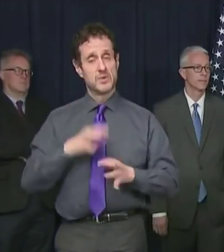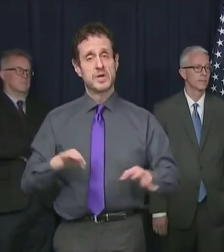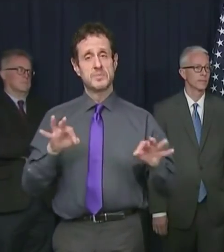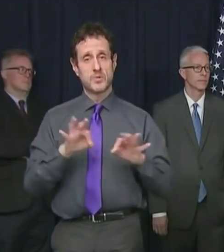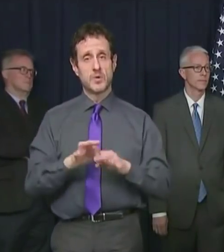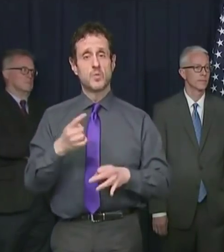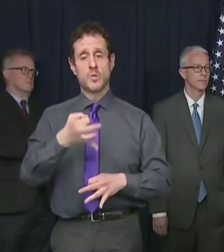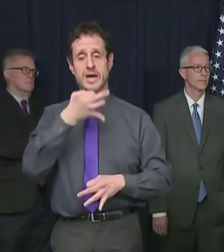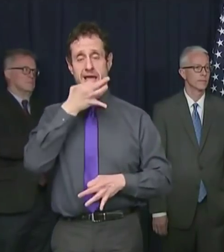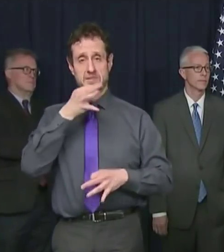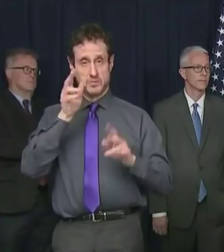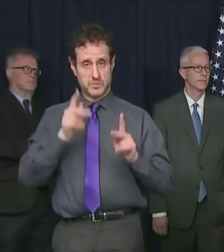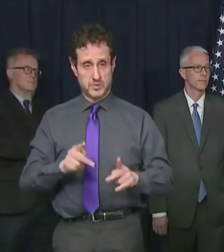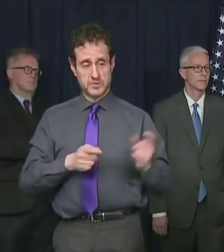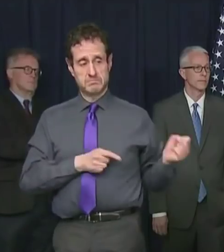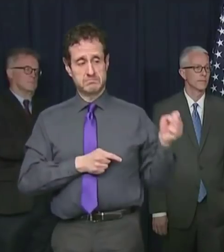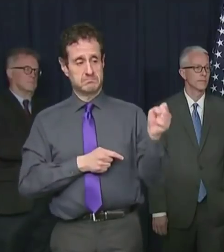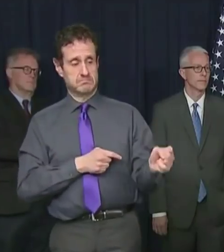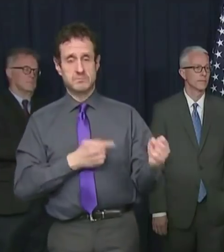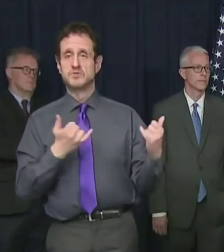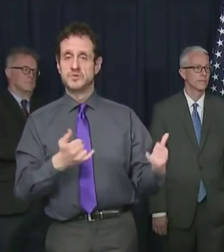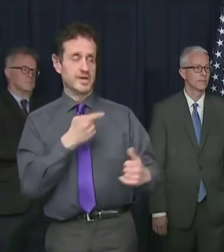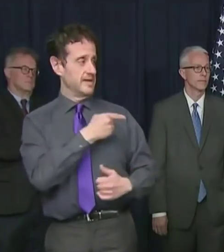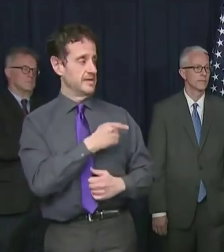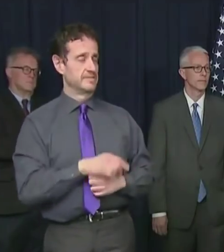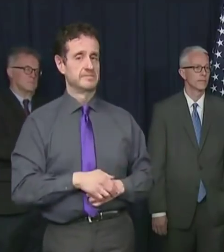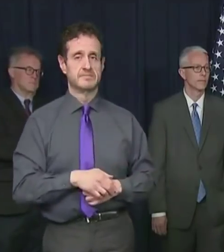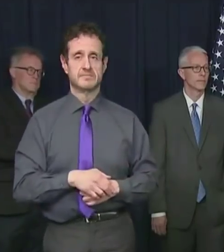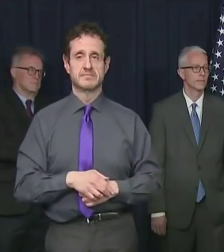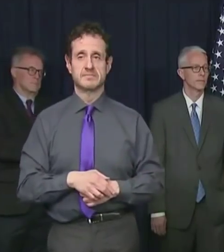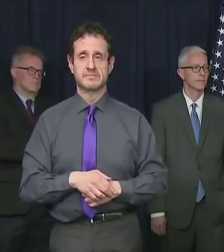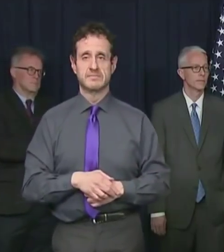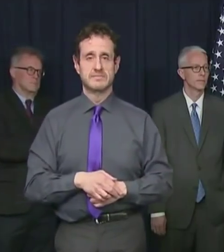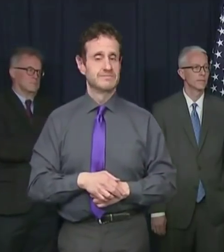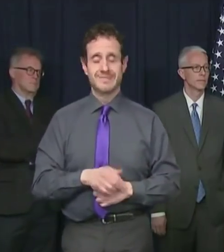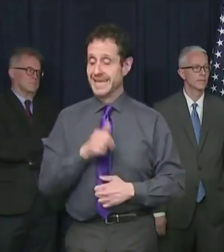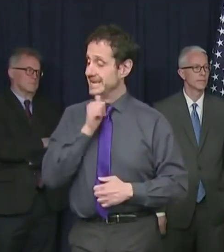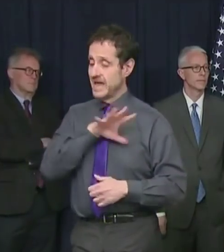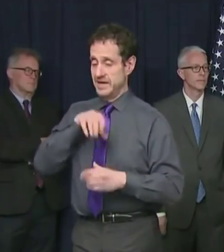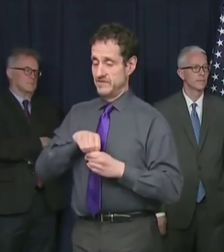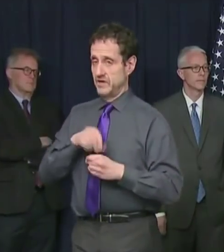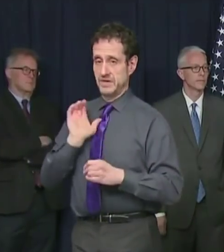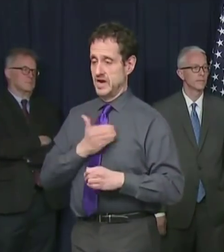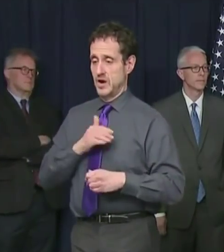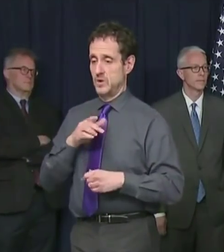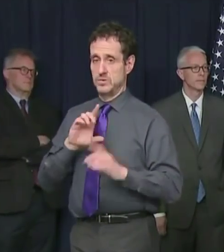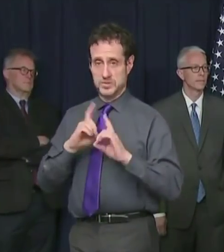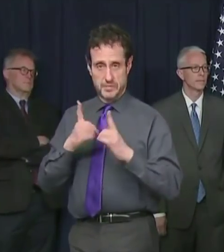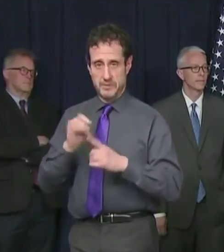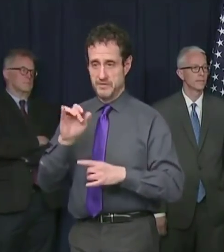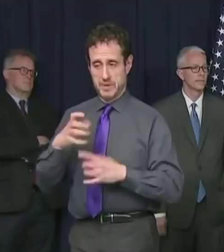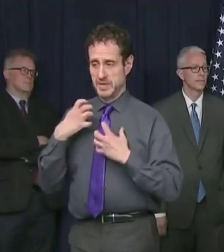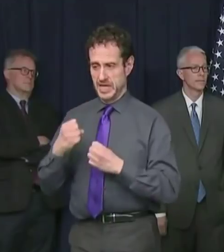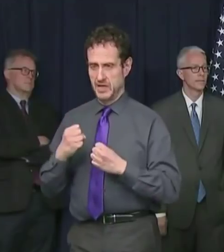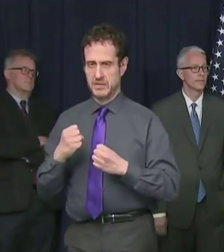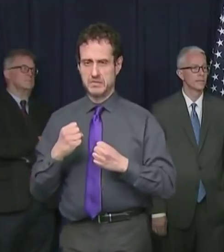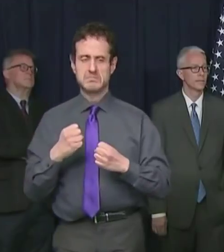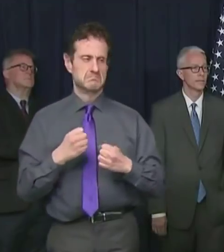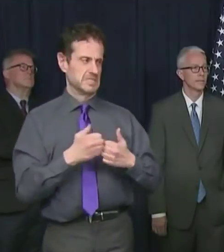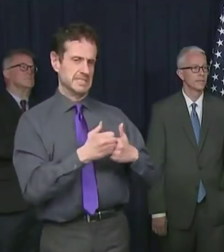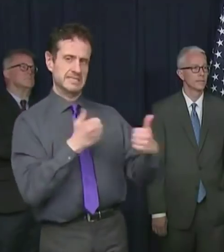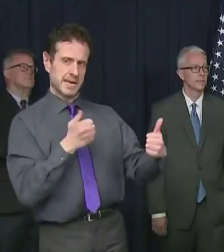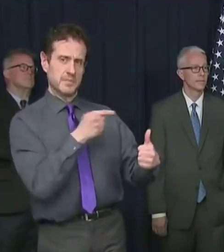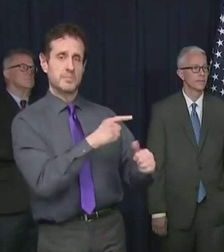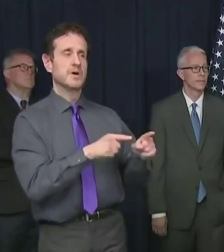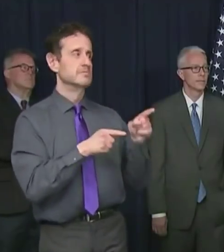experts here today. It's outside of our Department of Public Health, who has some very